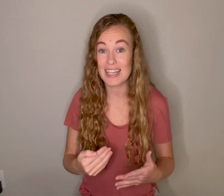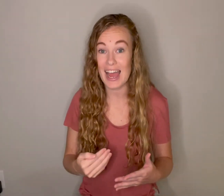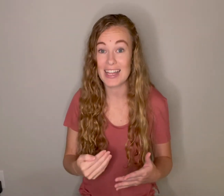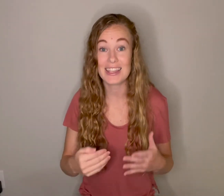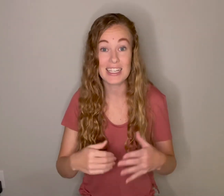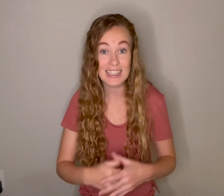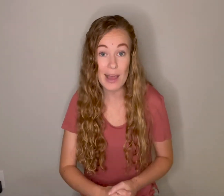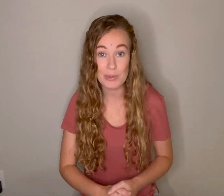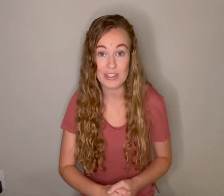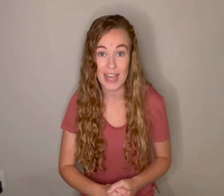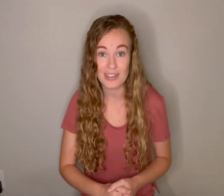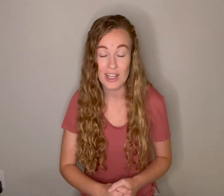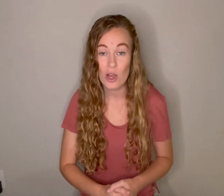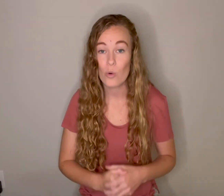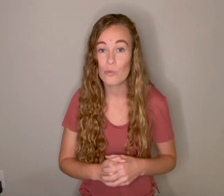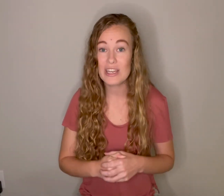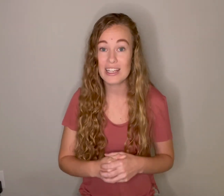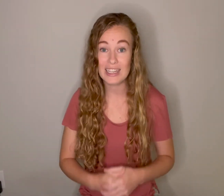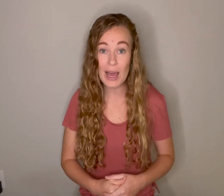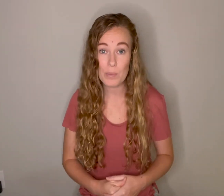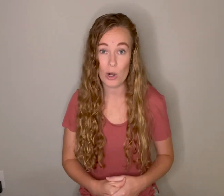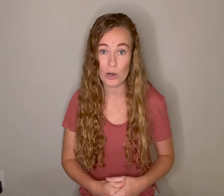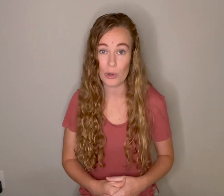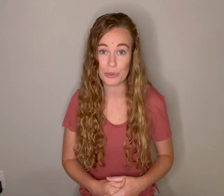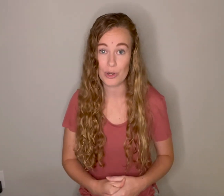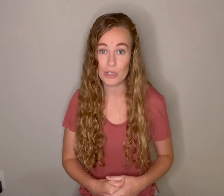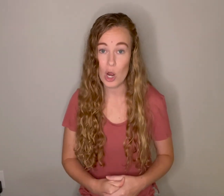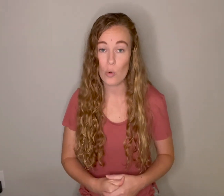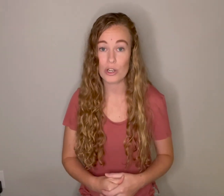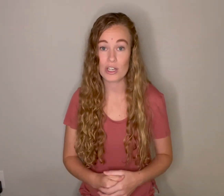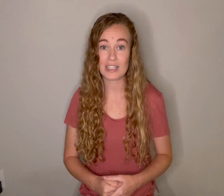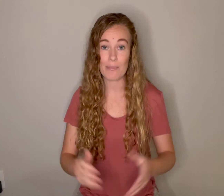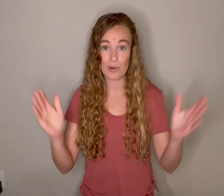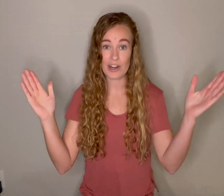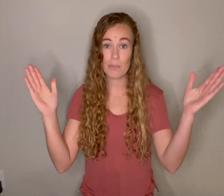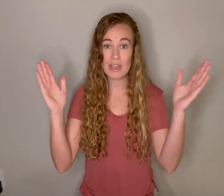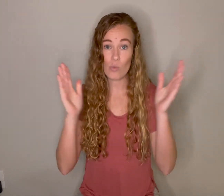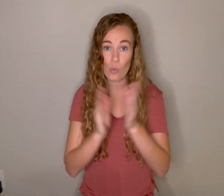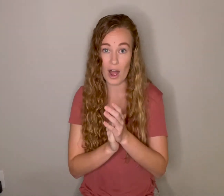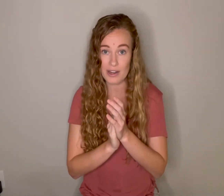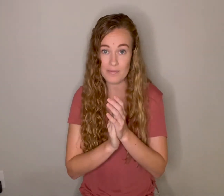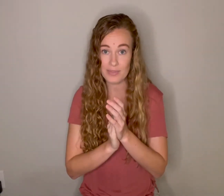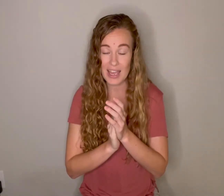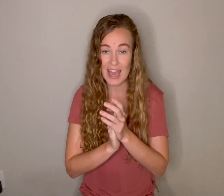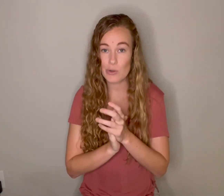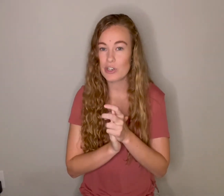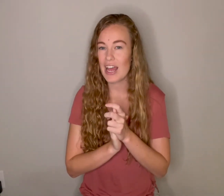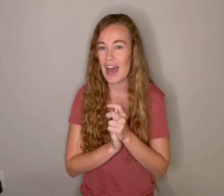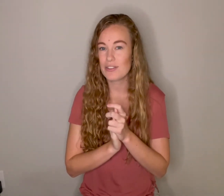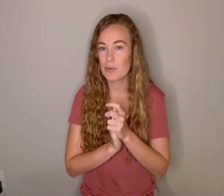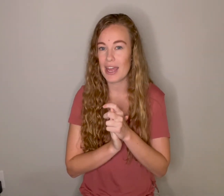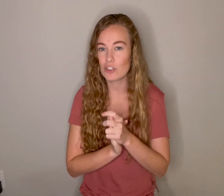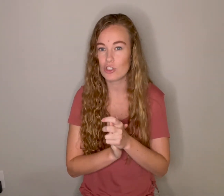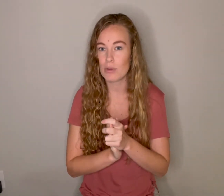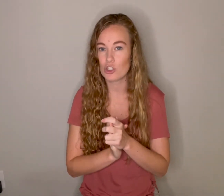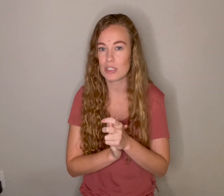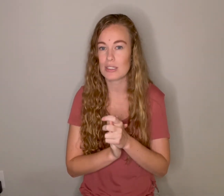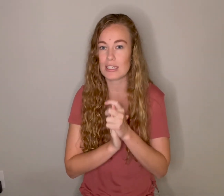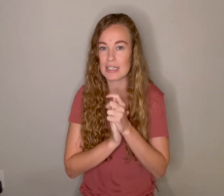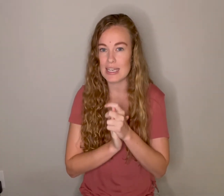add the clap to that. When we clap our whole note, we're going to clap right on beat one and we're going to have some extra motion to keep